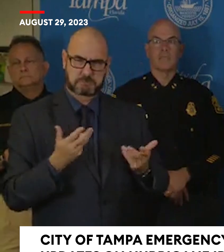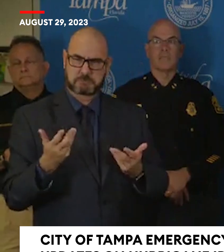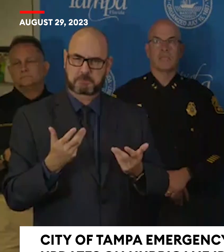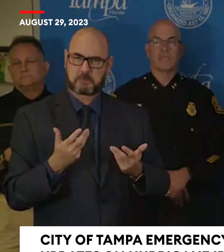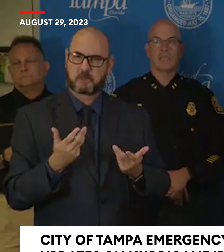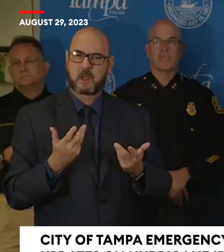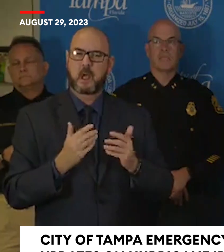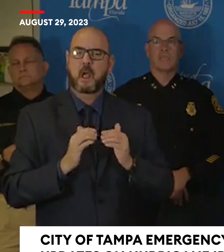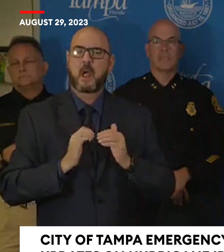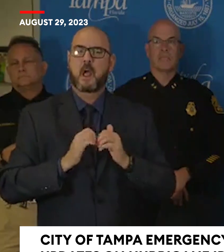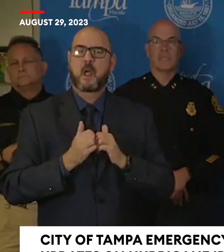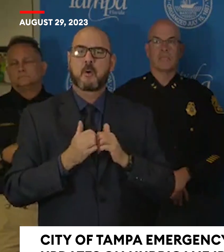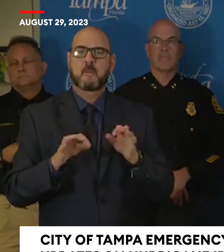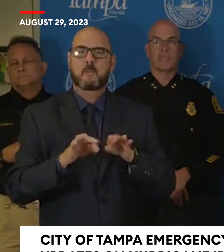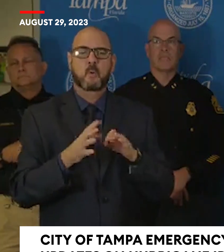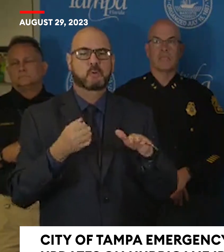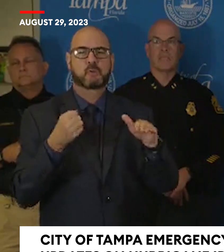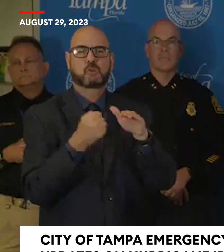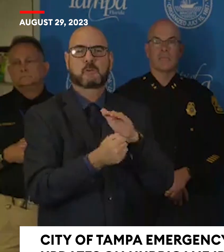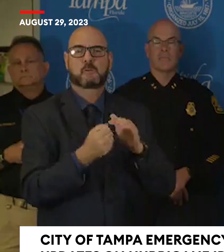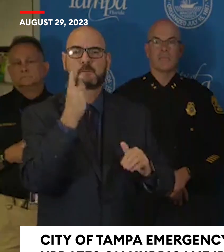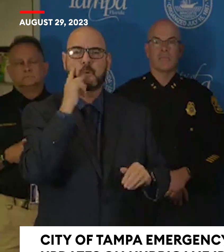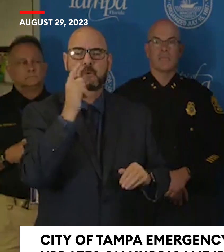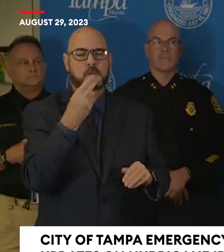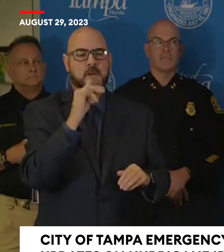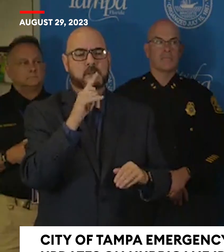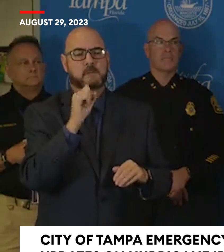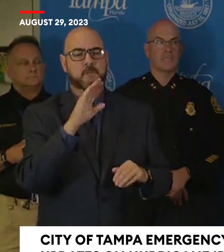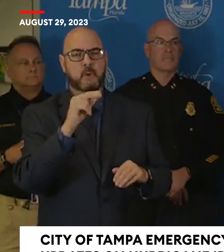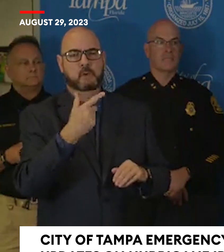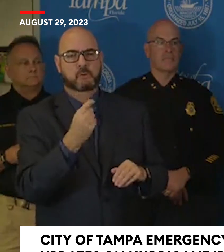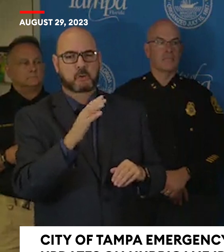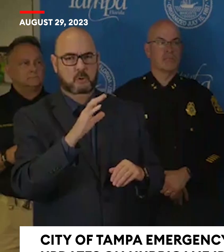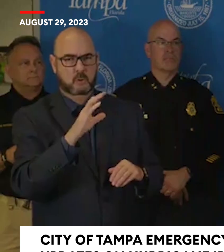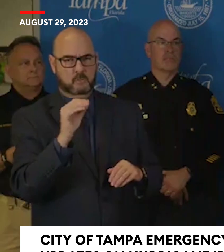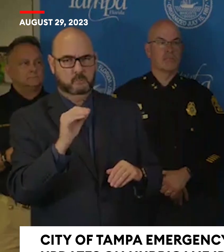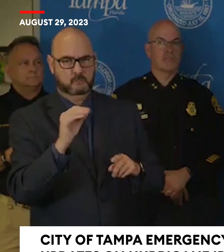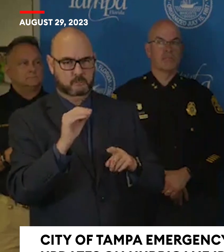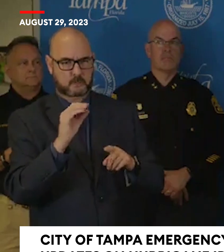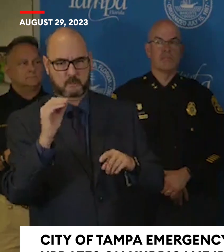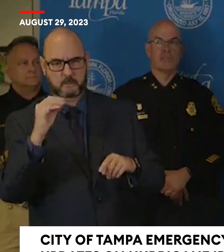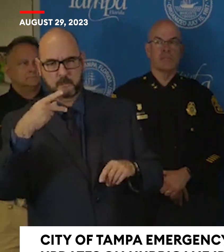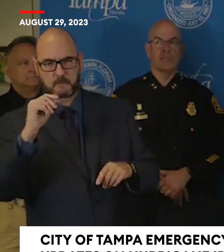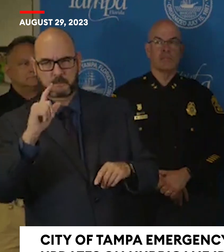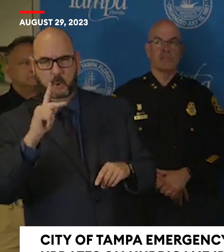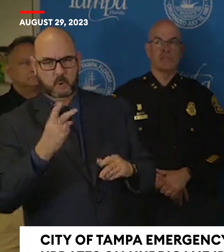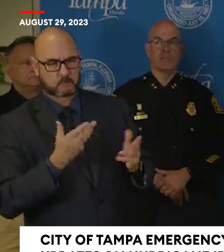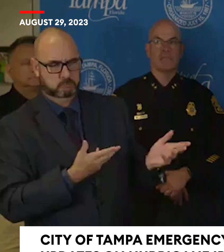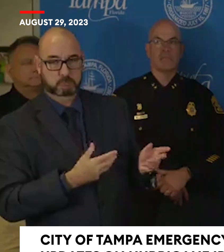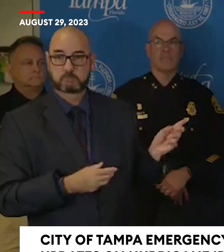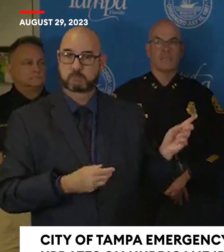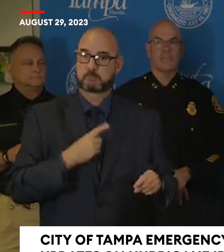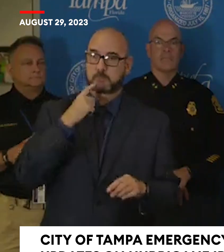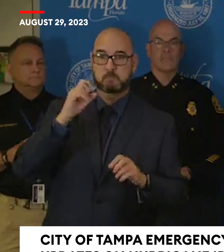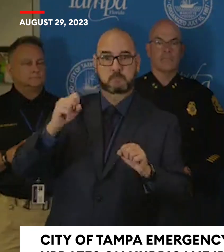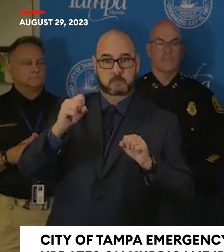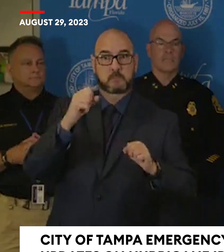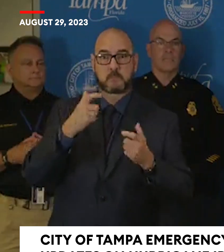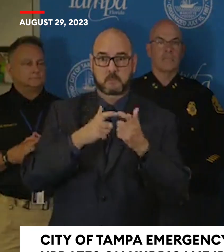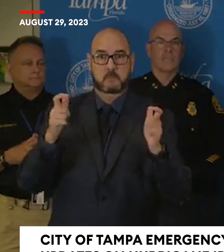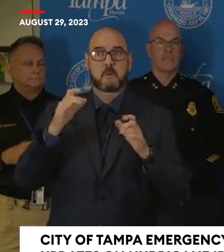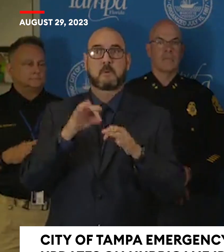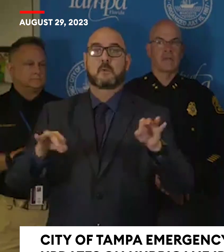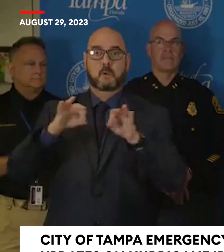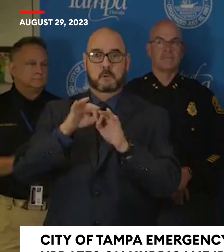and Polk Counties as far as keeping people safe in this area? The shelters always play a very large part. The